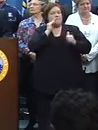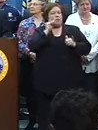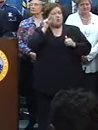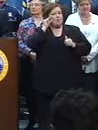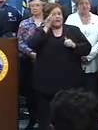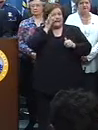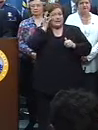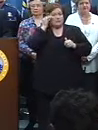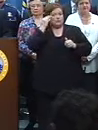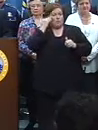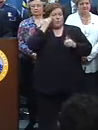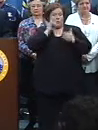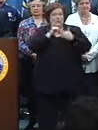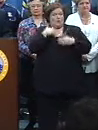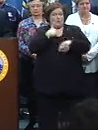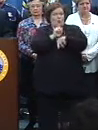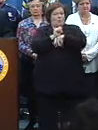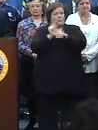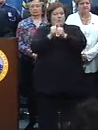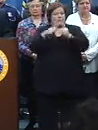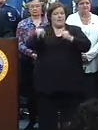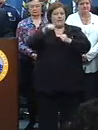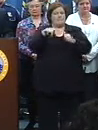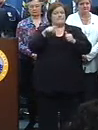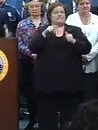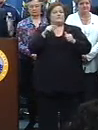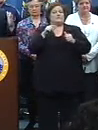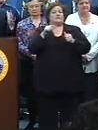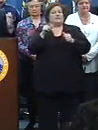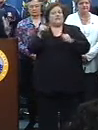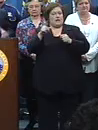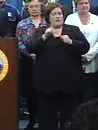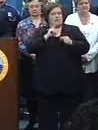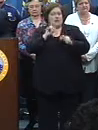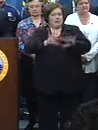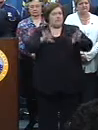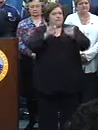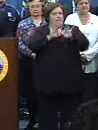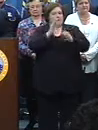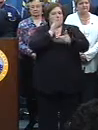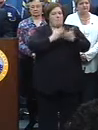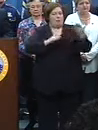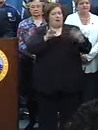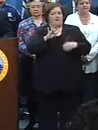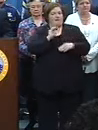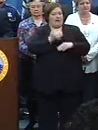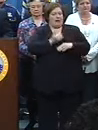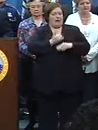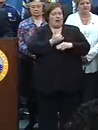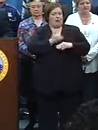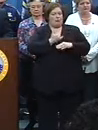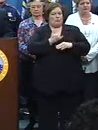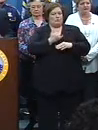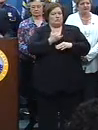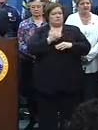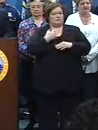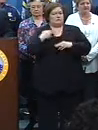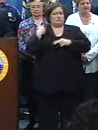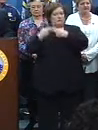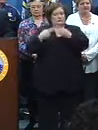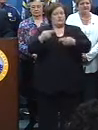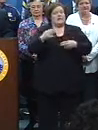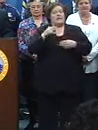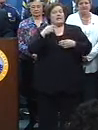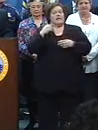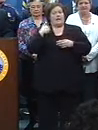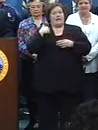As you know, we spent a lot of time working with them moving up to Mardi Gras. They're a really important part of our tradition. Yesterday, I was